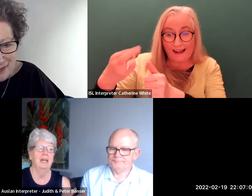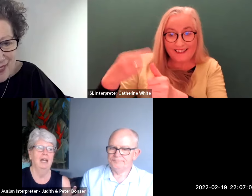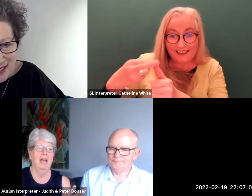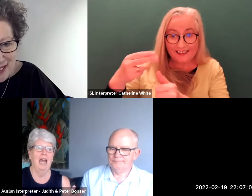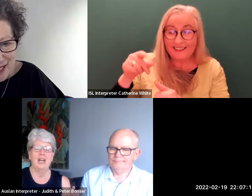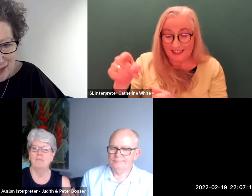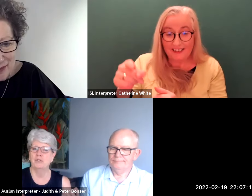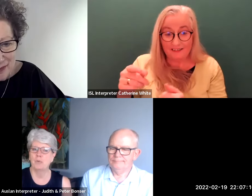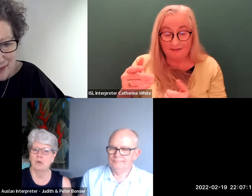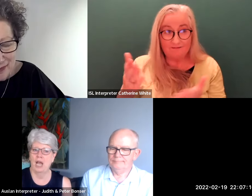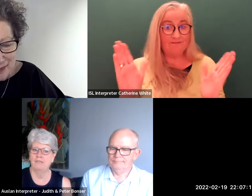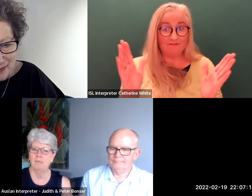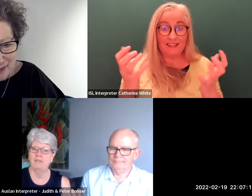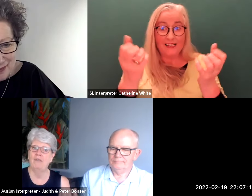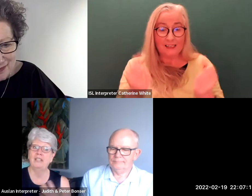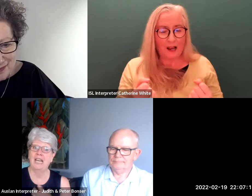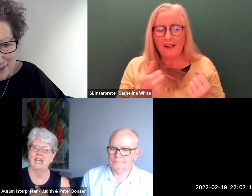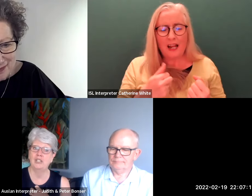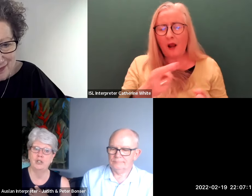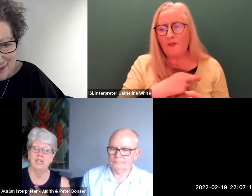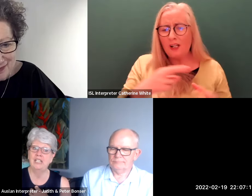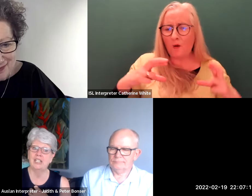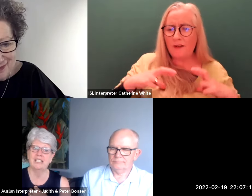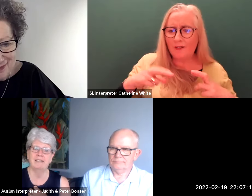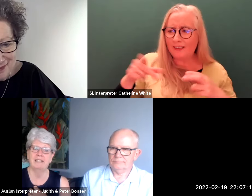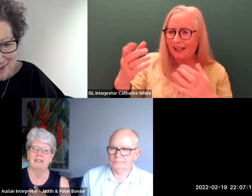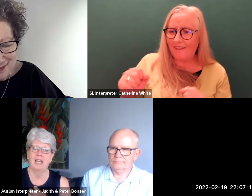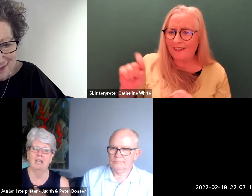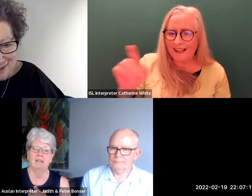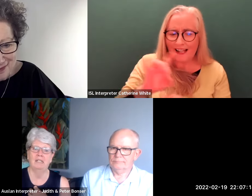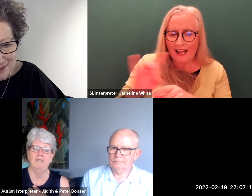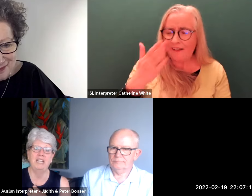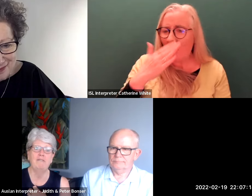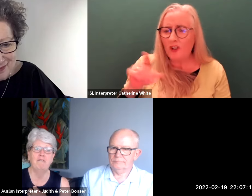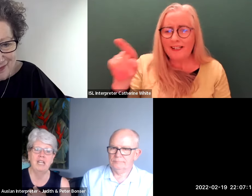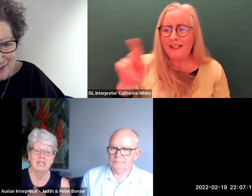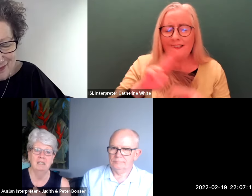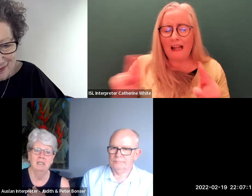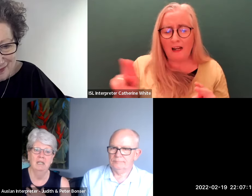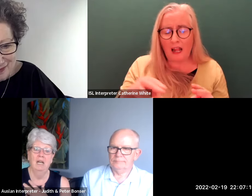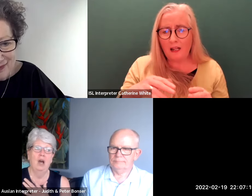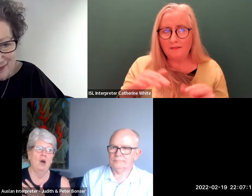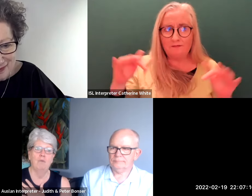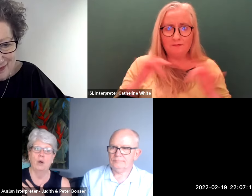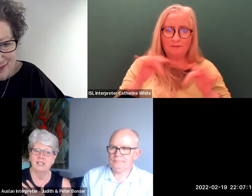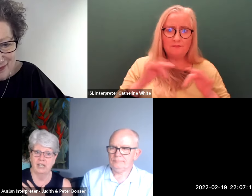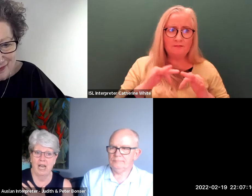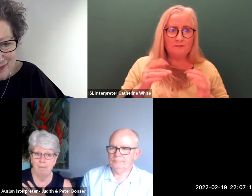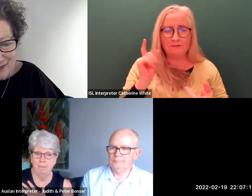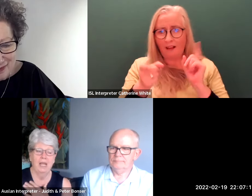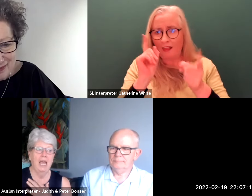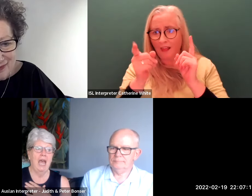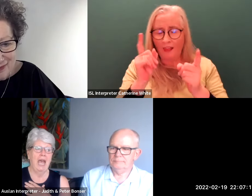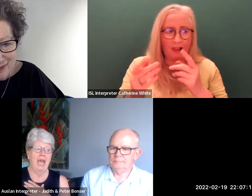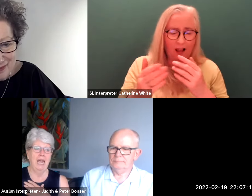and i'm so proud of him of having that attitude he just doesn't sit there living in fear of what is to